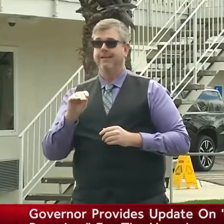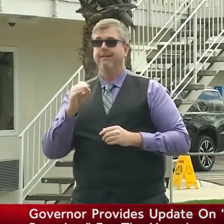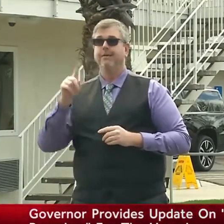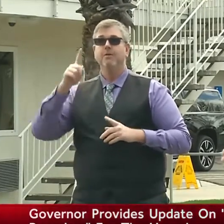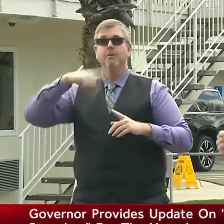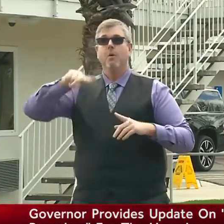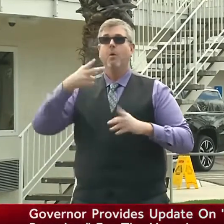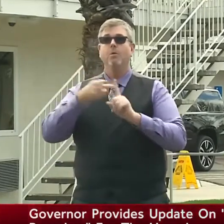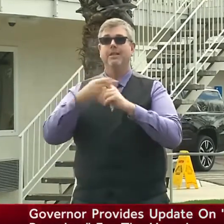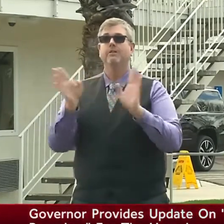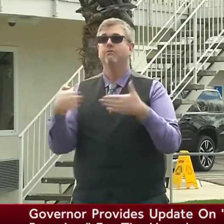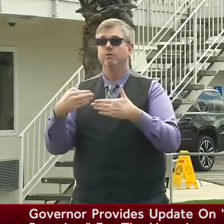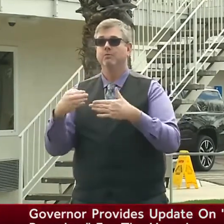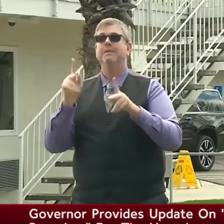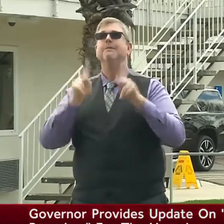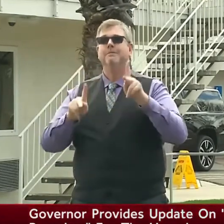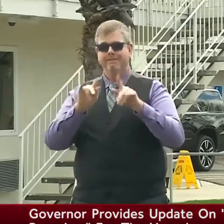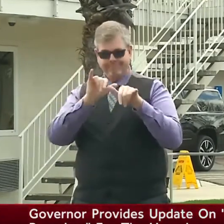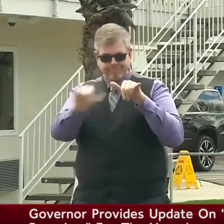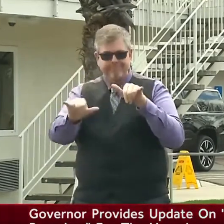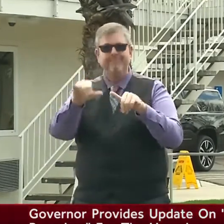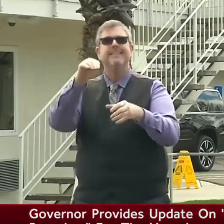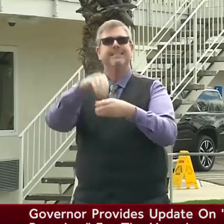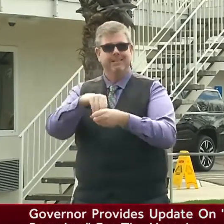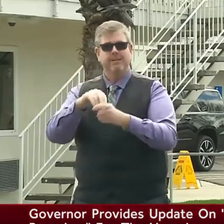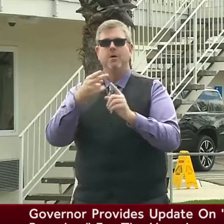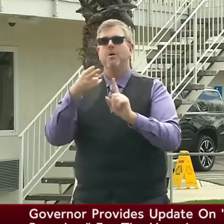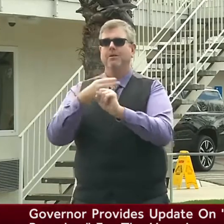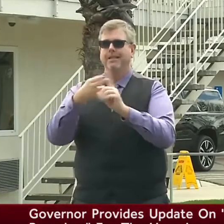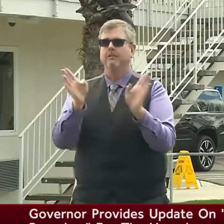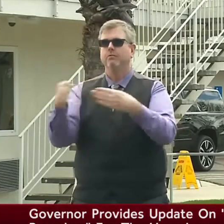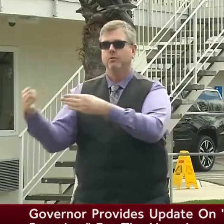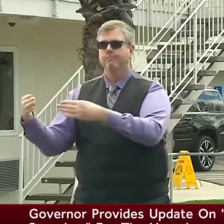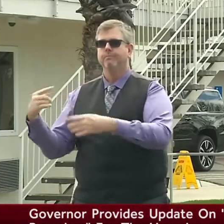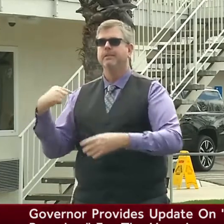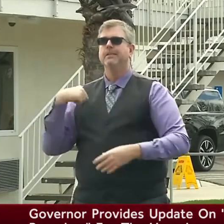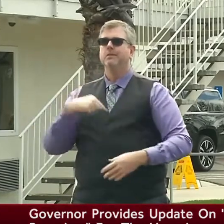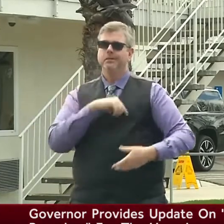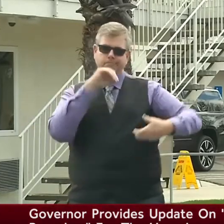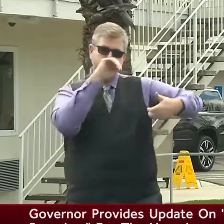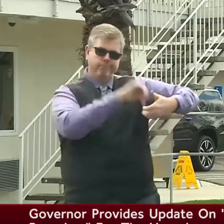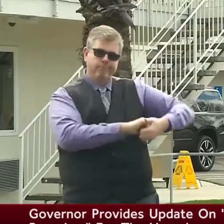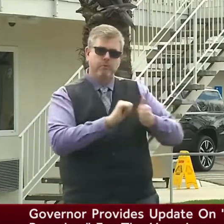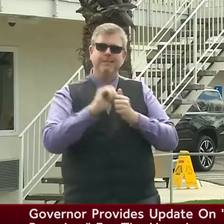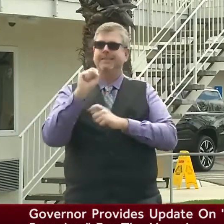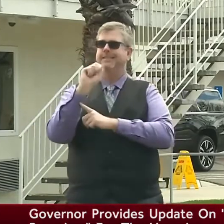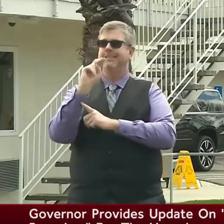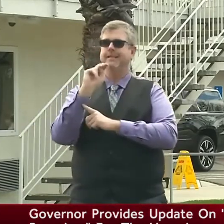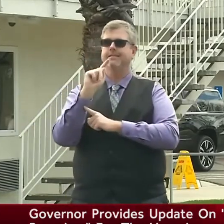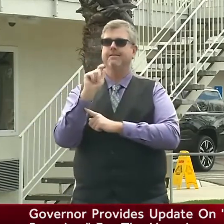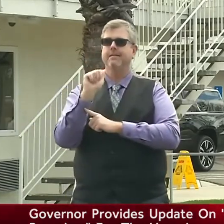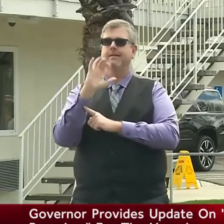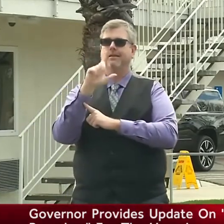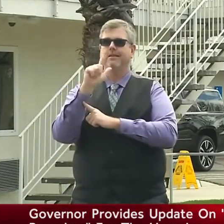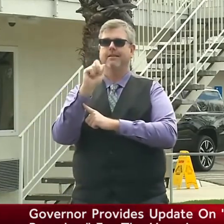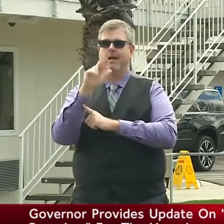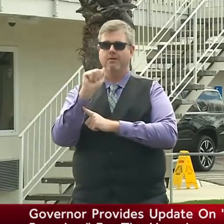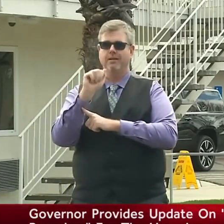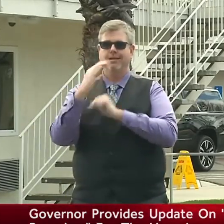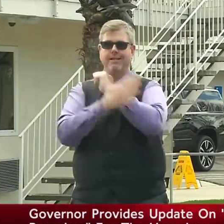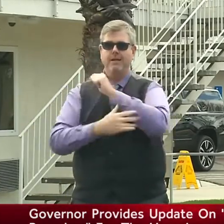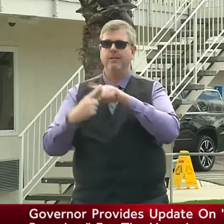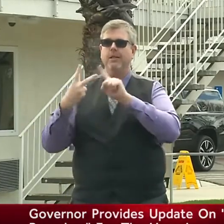amazing partnerships, not only with Santa Clara County, but Yolo County, Merced County, Los Angeles County,